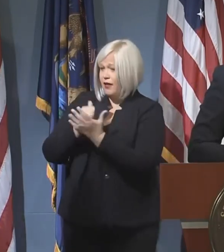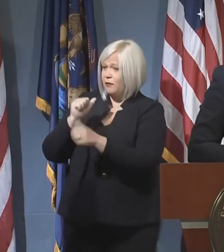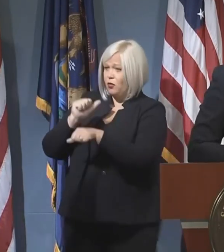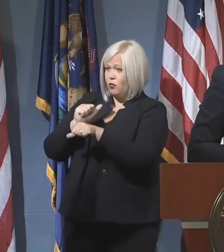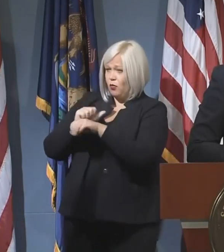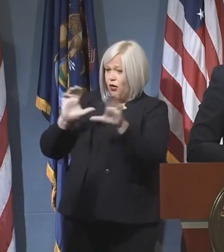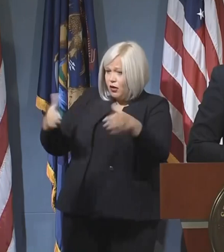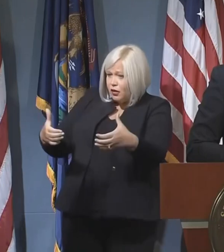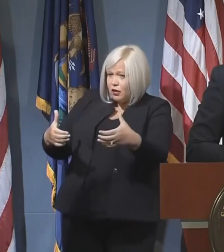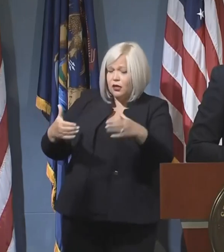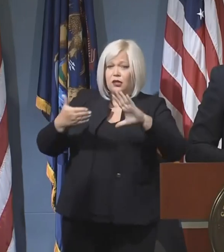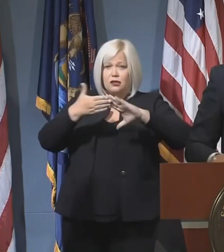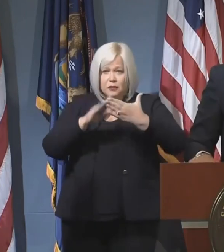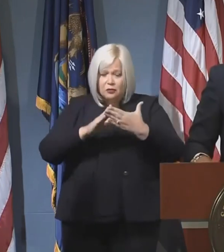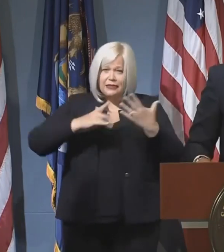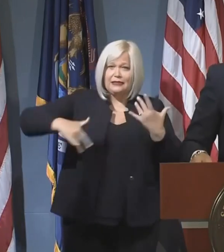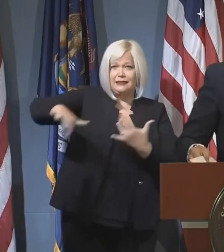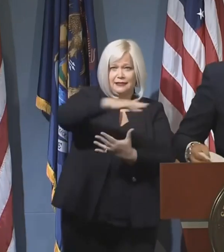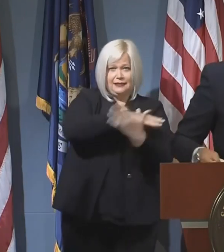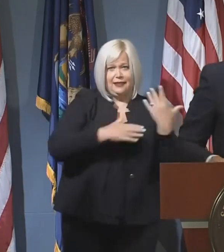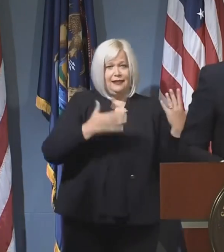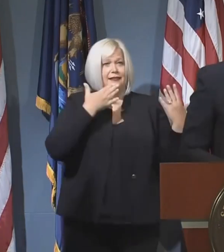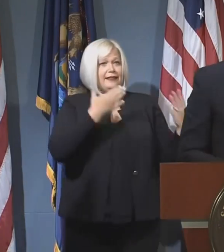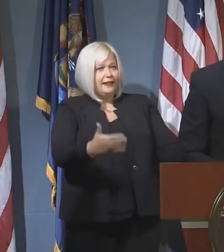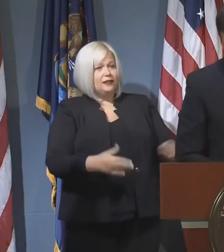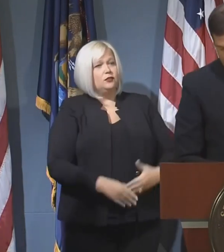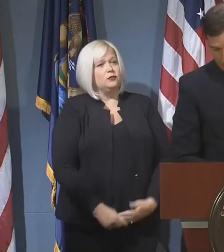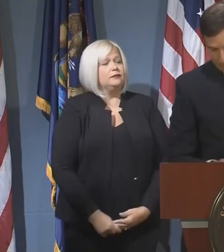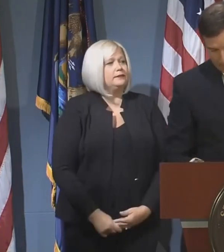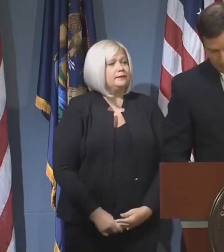our society, and our community. Thank you.